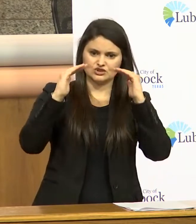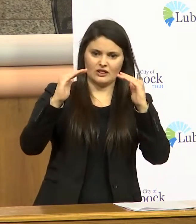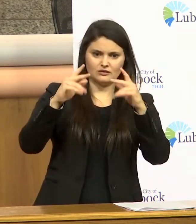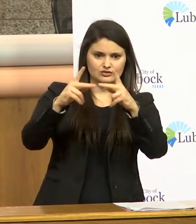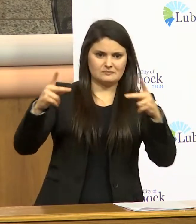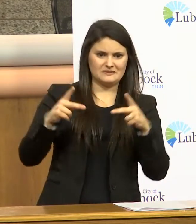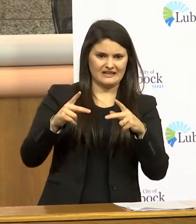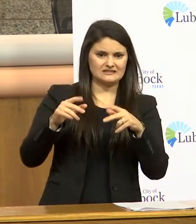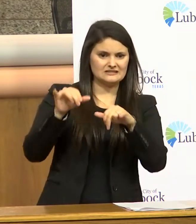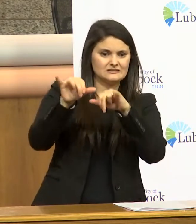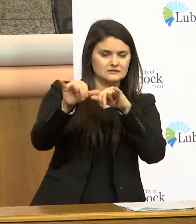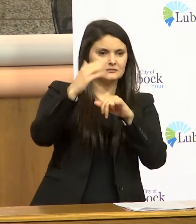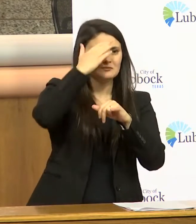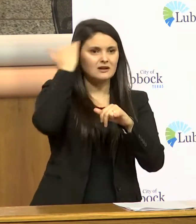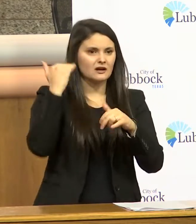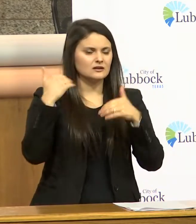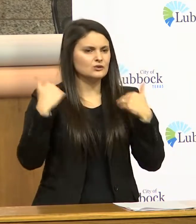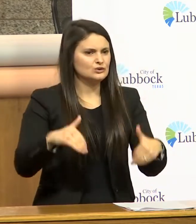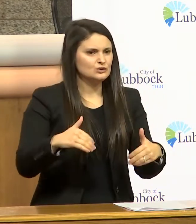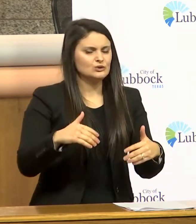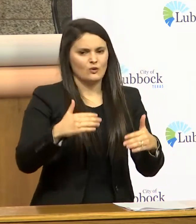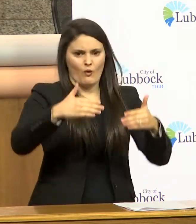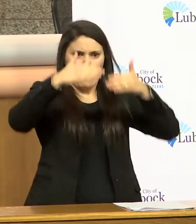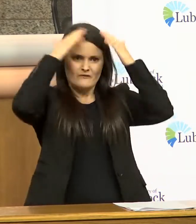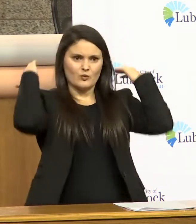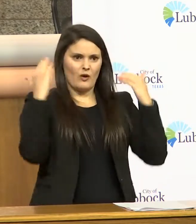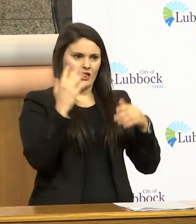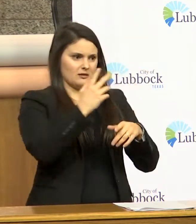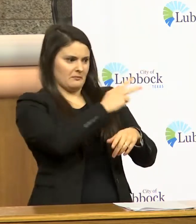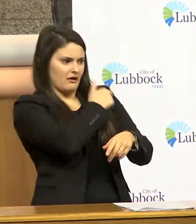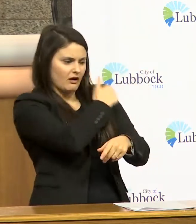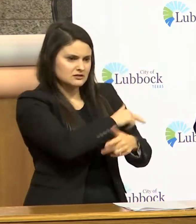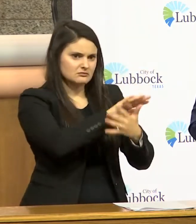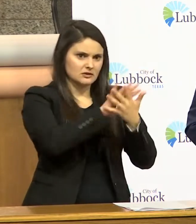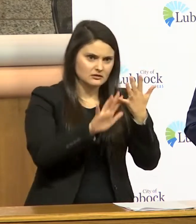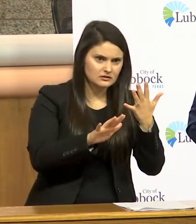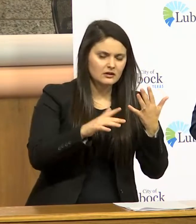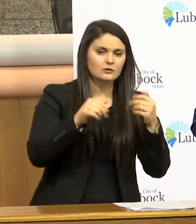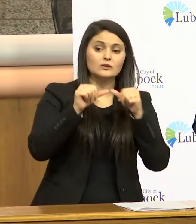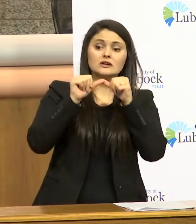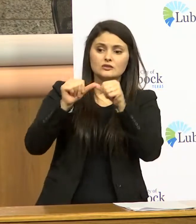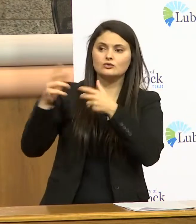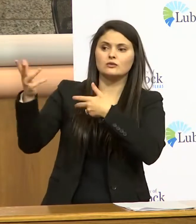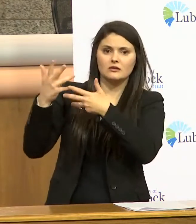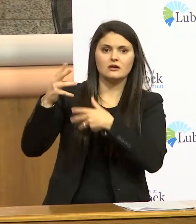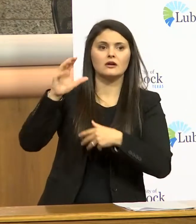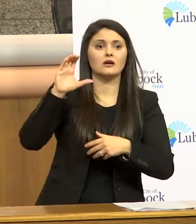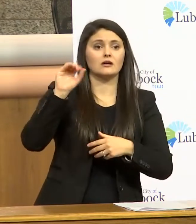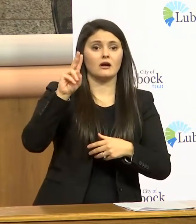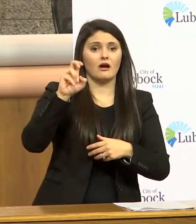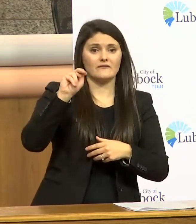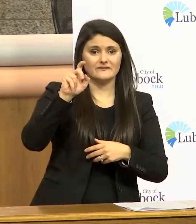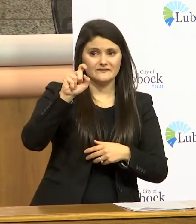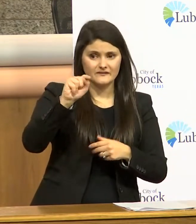load on their health care systems we continue to be in conversations with covenant and umc